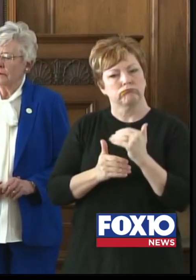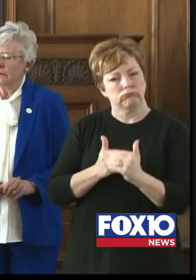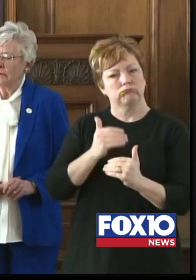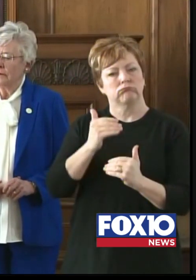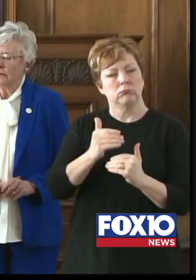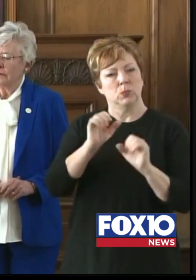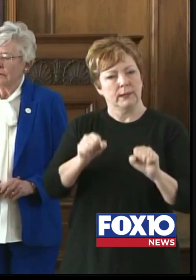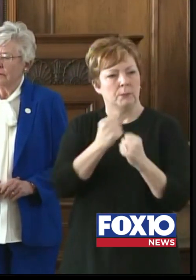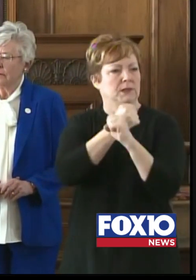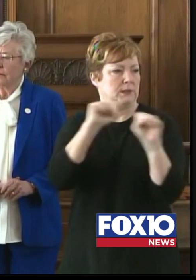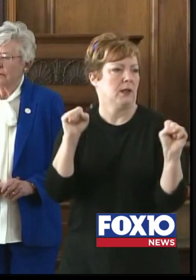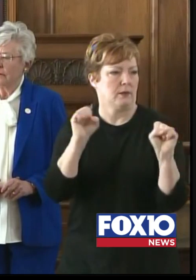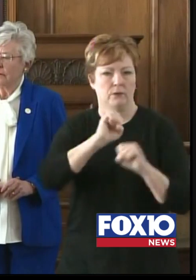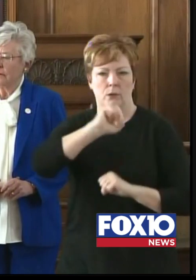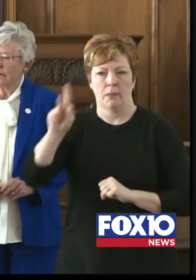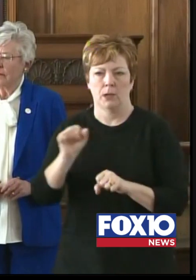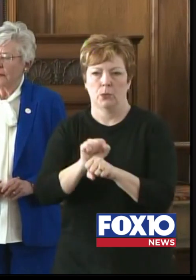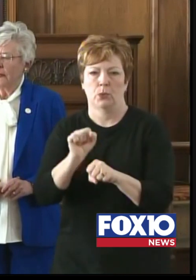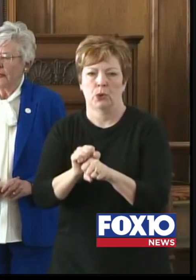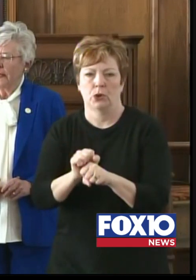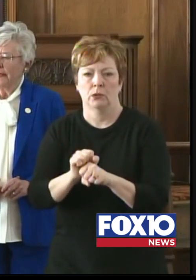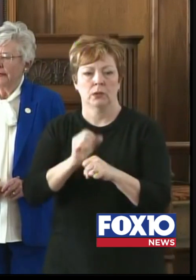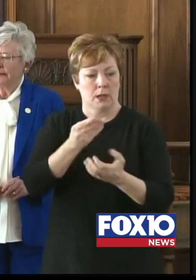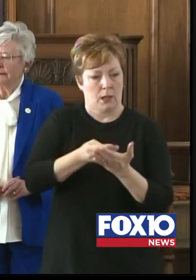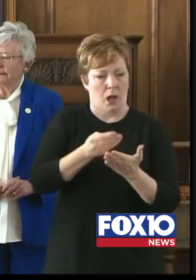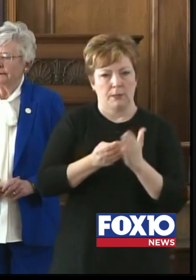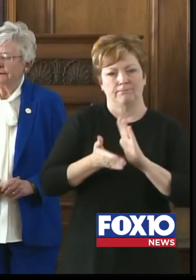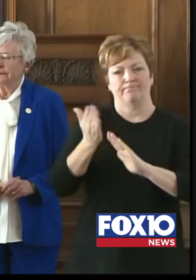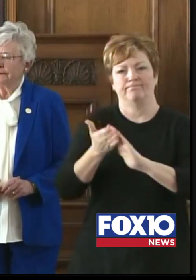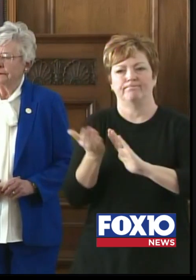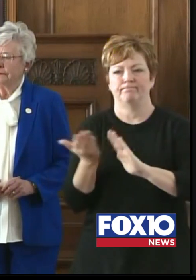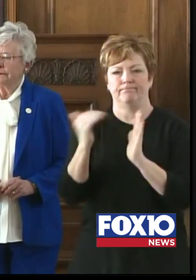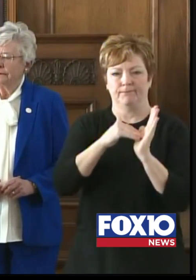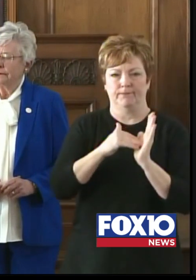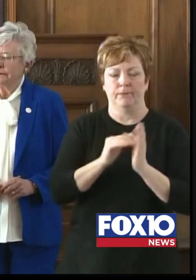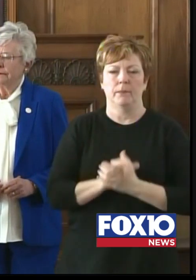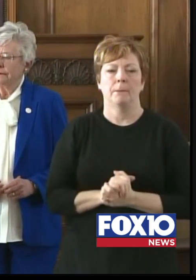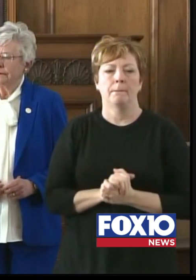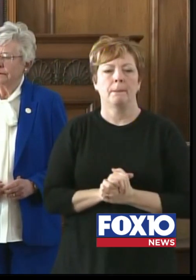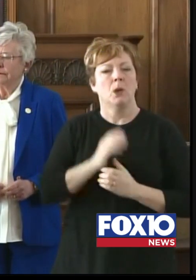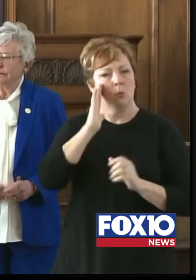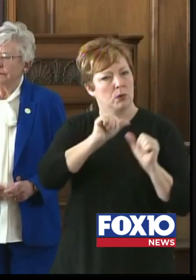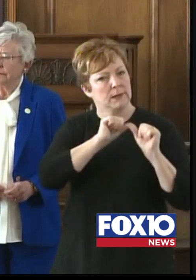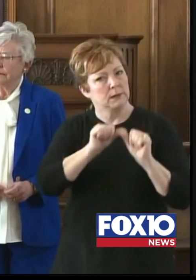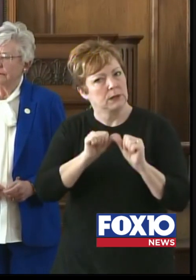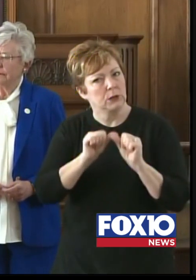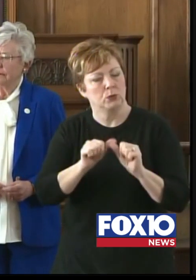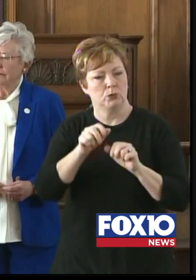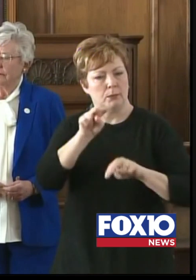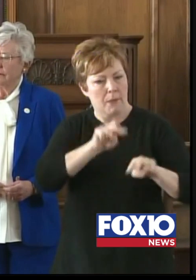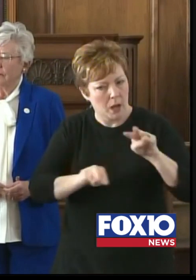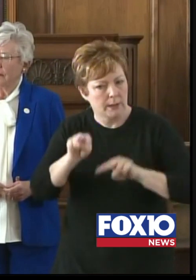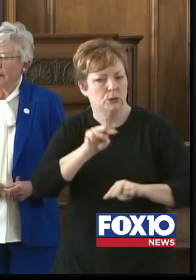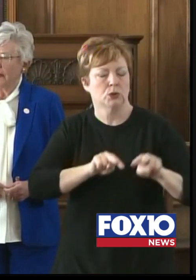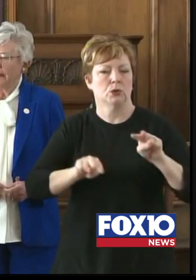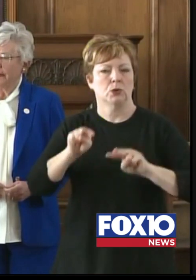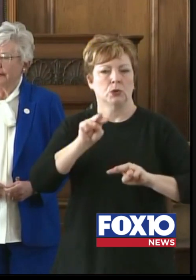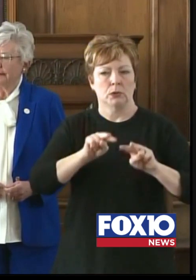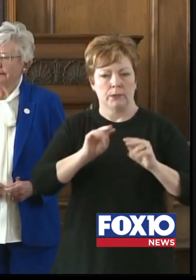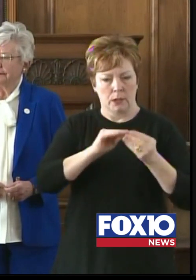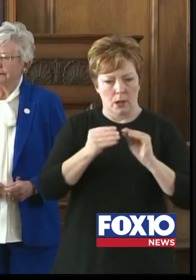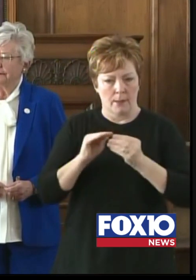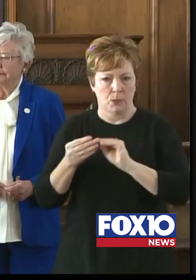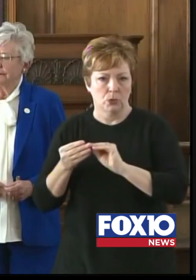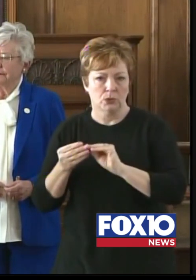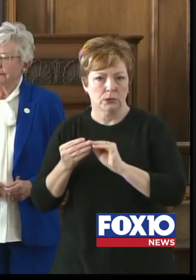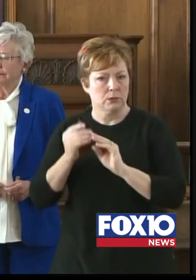get people back to work and get the economy going again. And we will continue to monitor the case numbers that